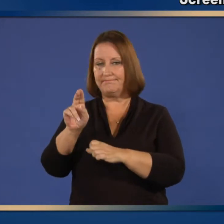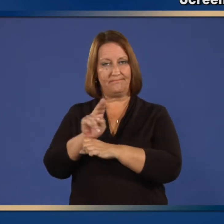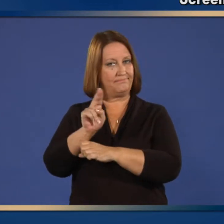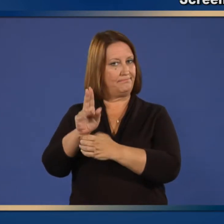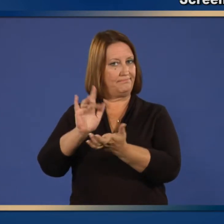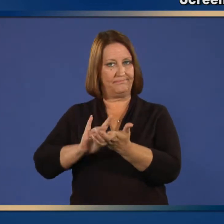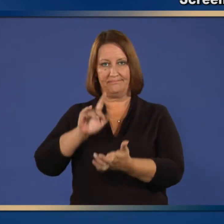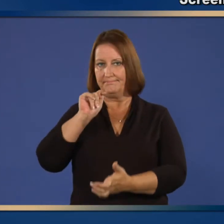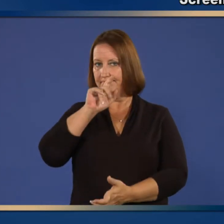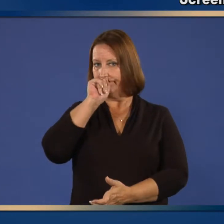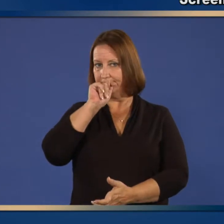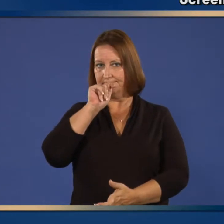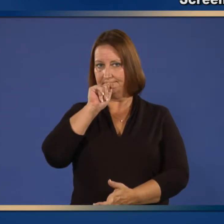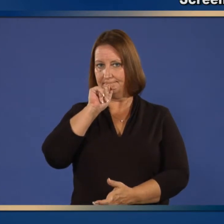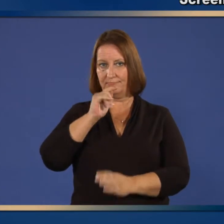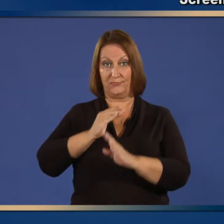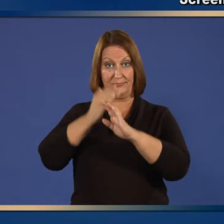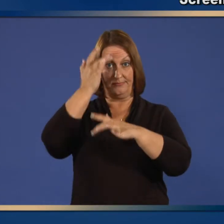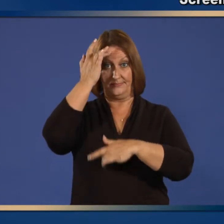LAIV.